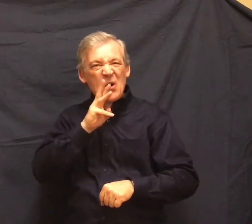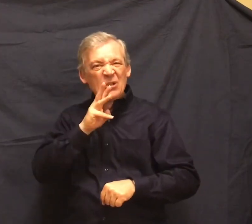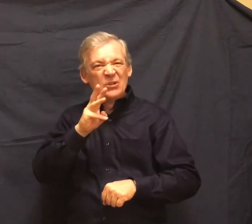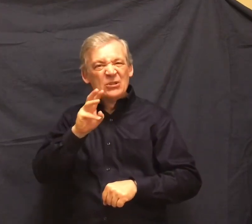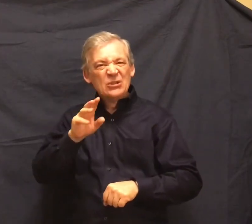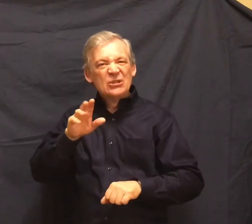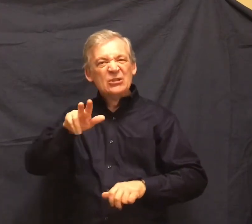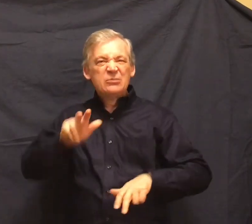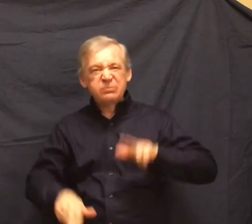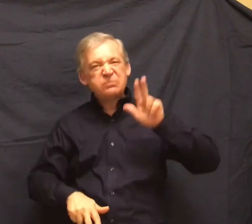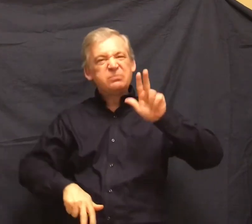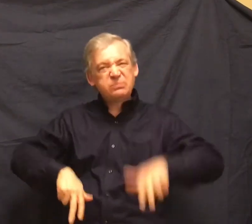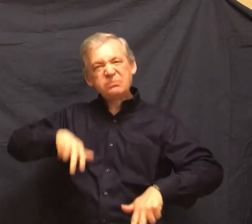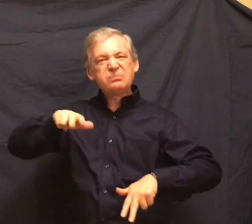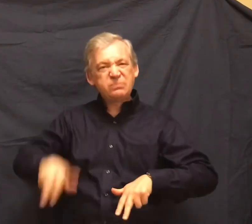George stopped whistling and listened.